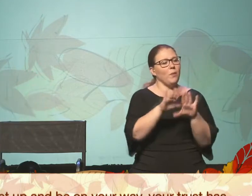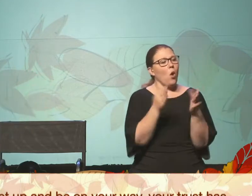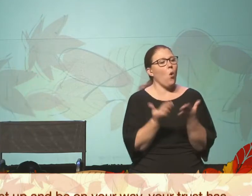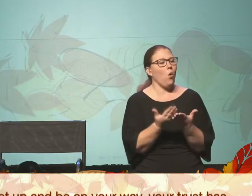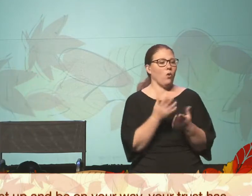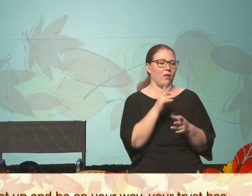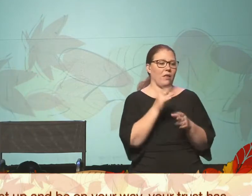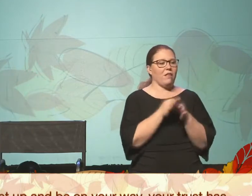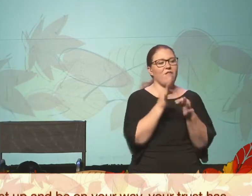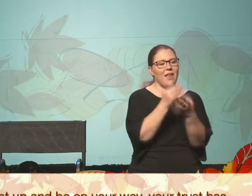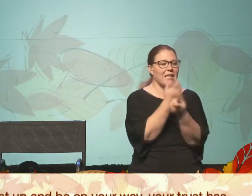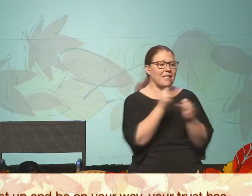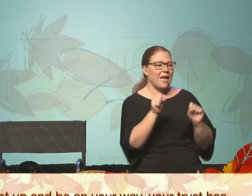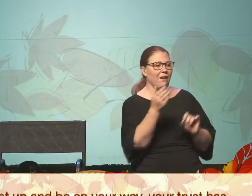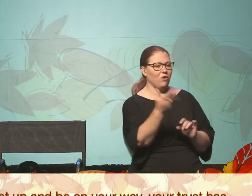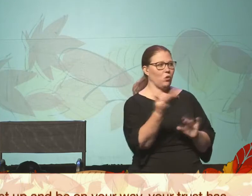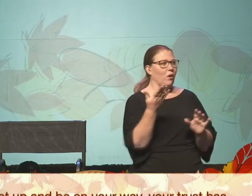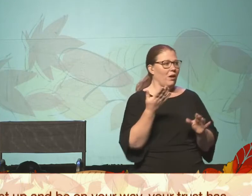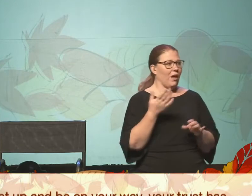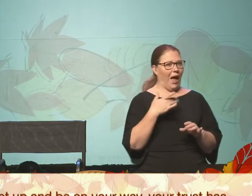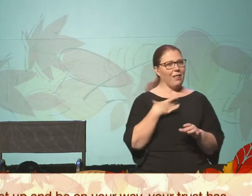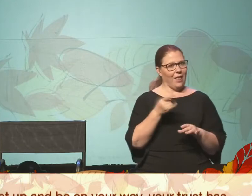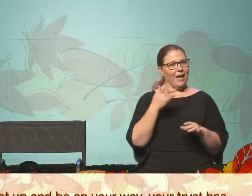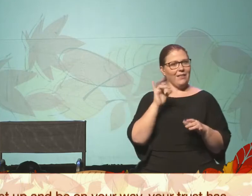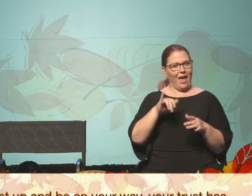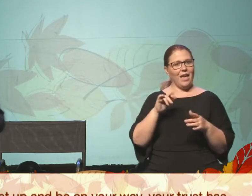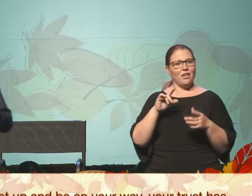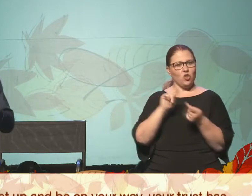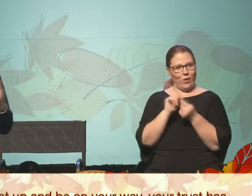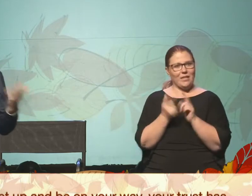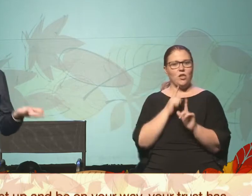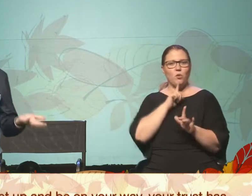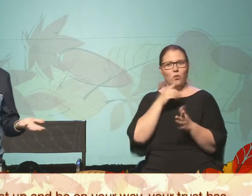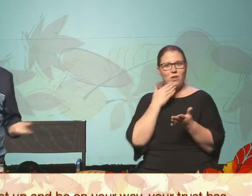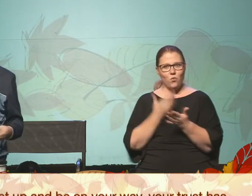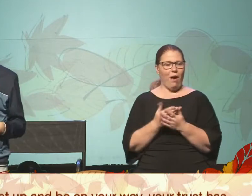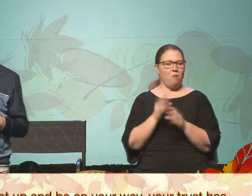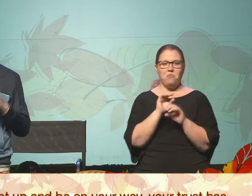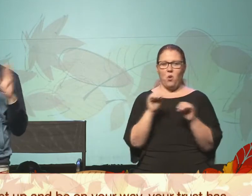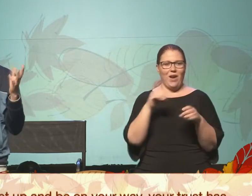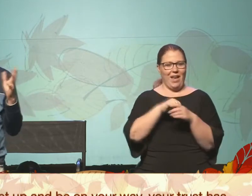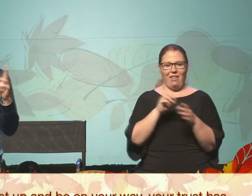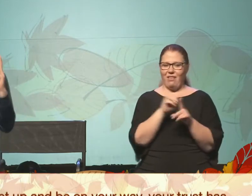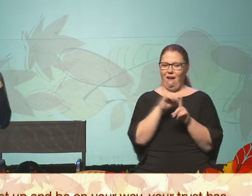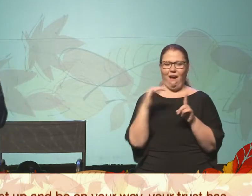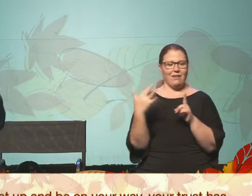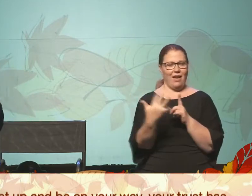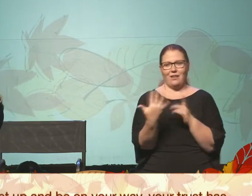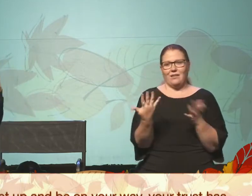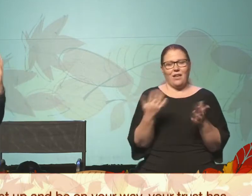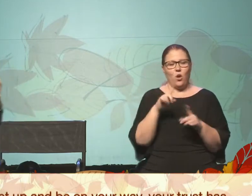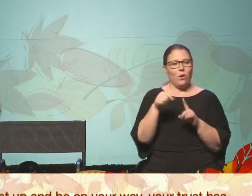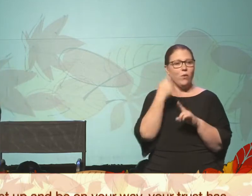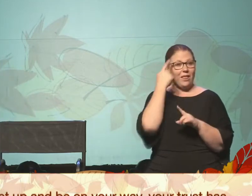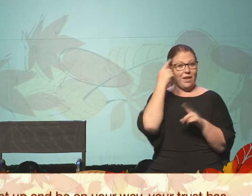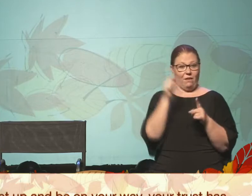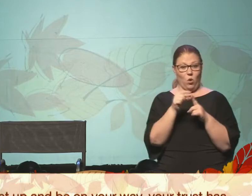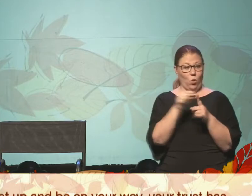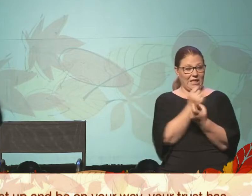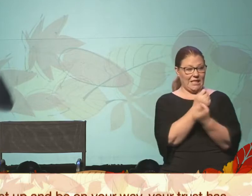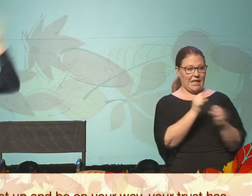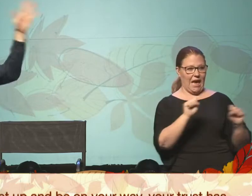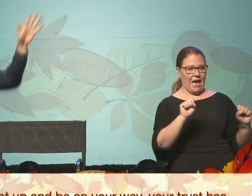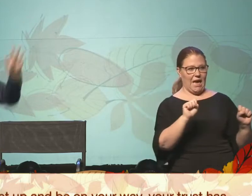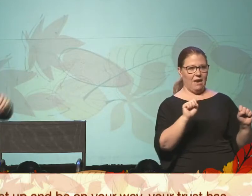saved you. I actually like this translation very well because nowhere in this context is there really any need. When we think of the word save, we